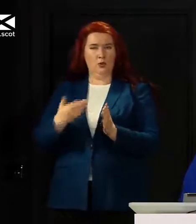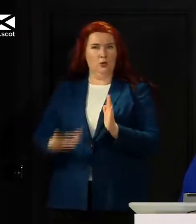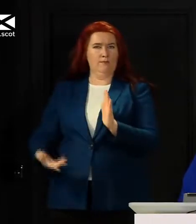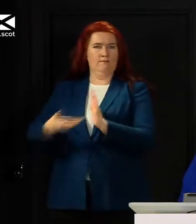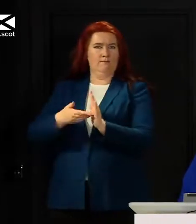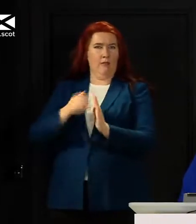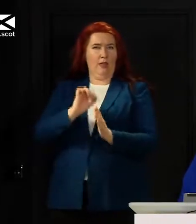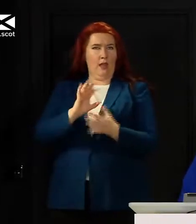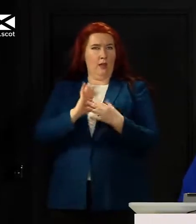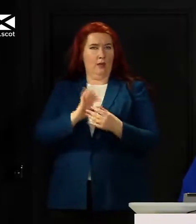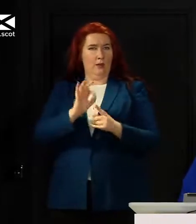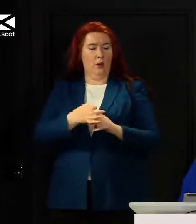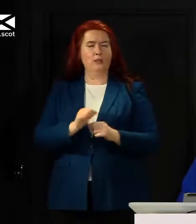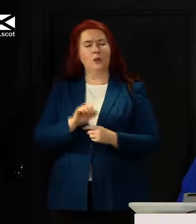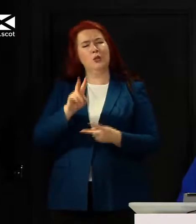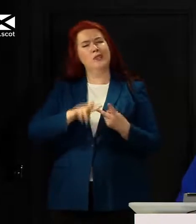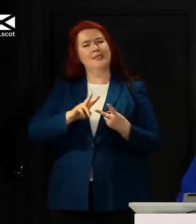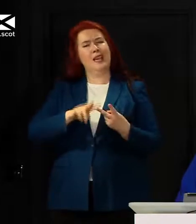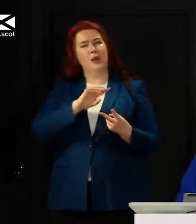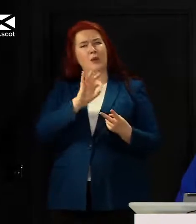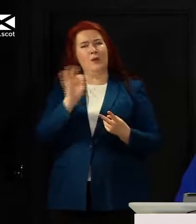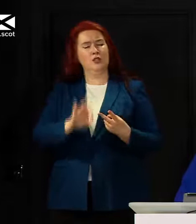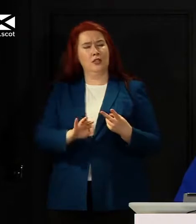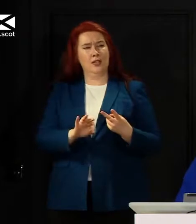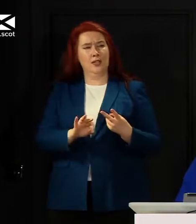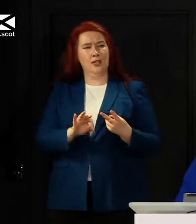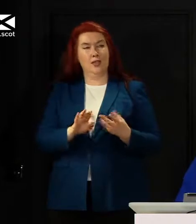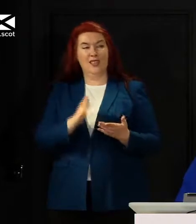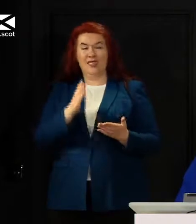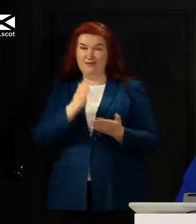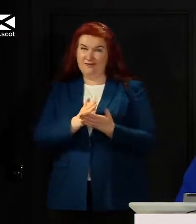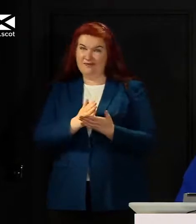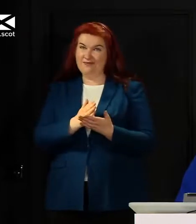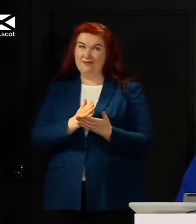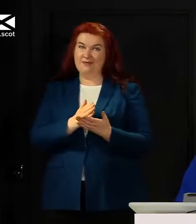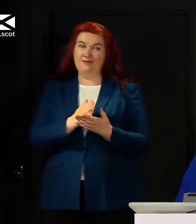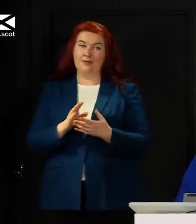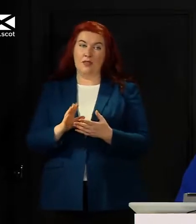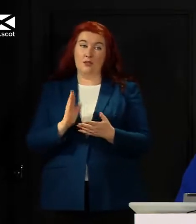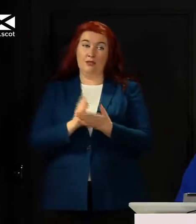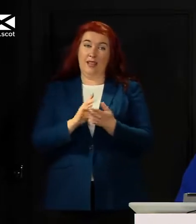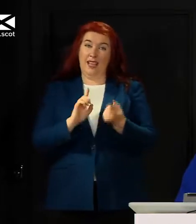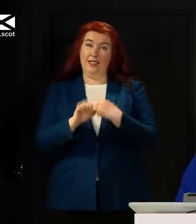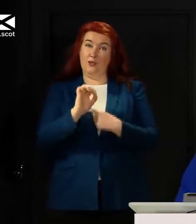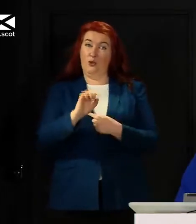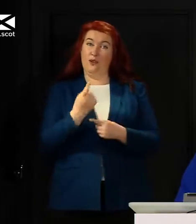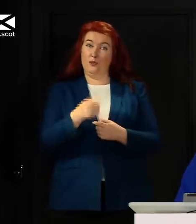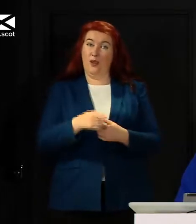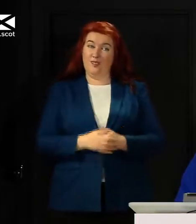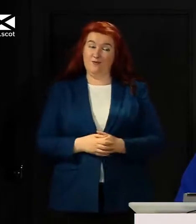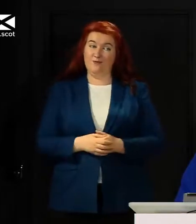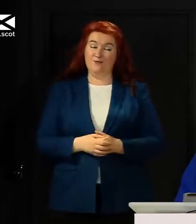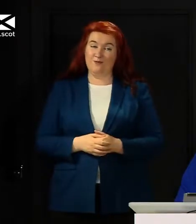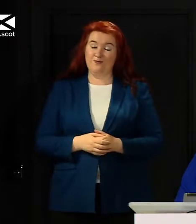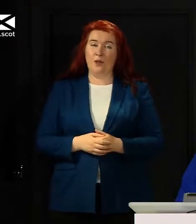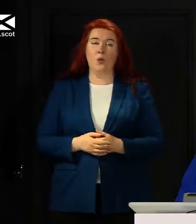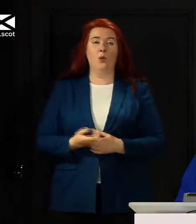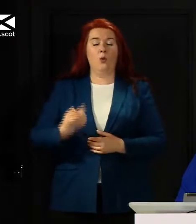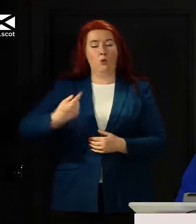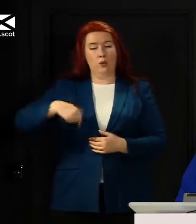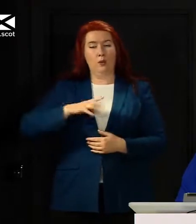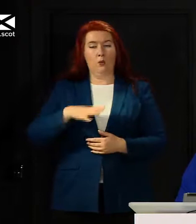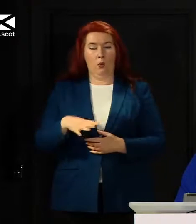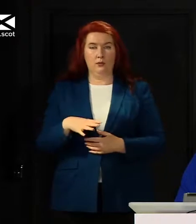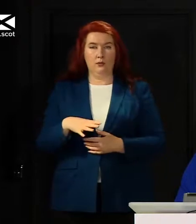the points about that but your second question actually plays in answer to your first one so we want as I said